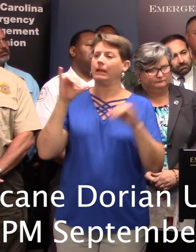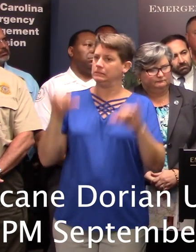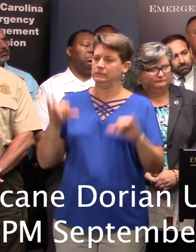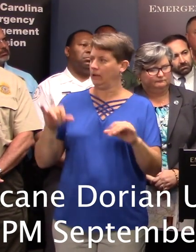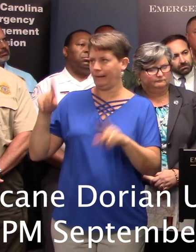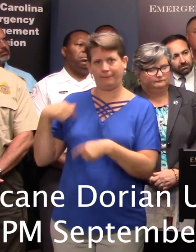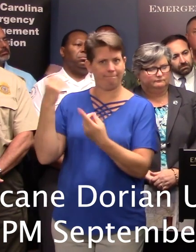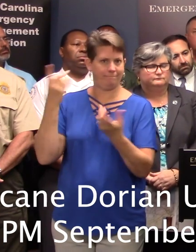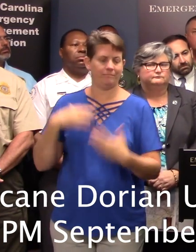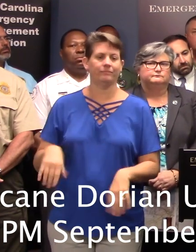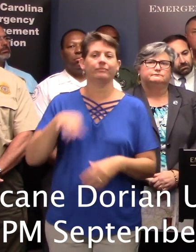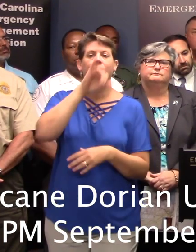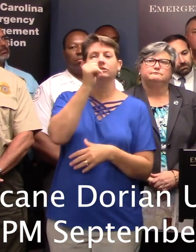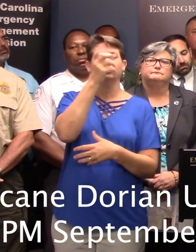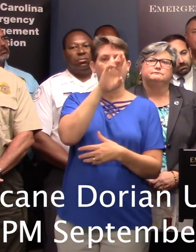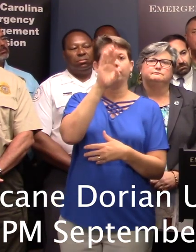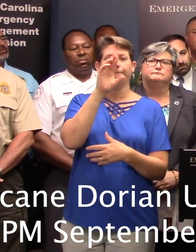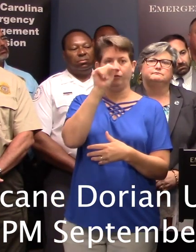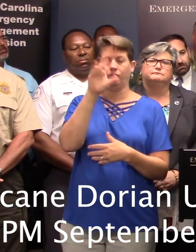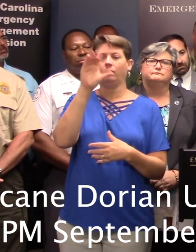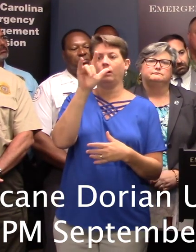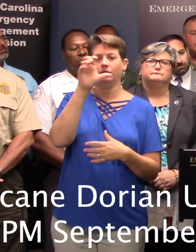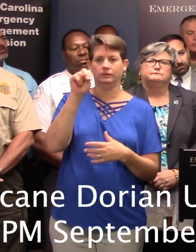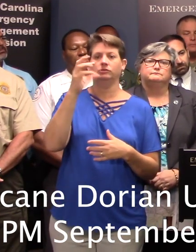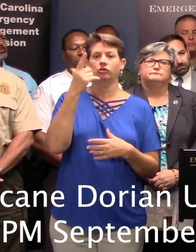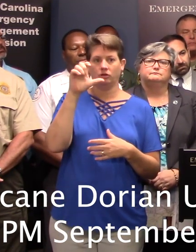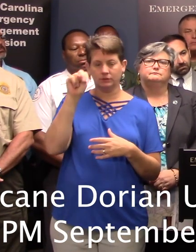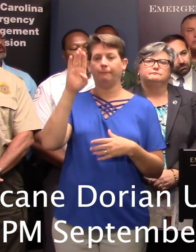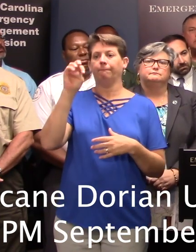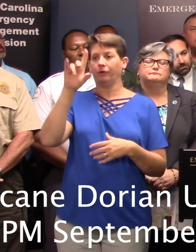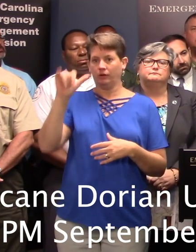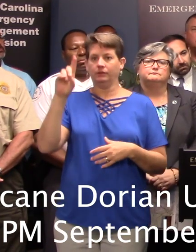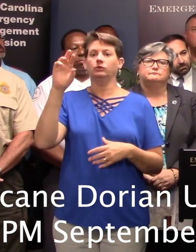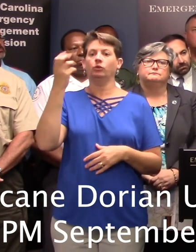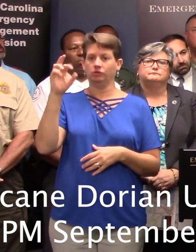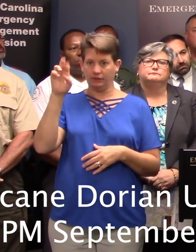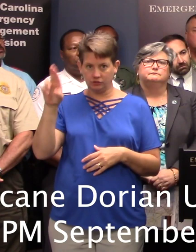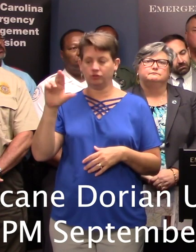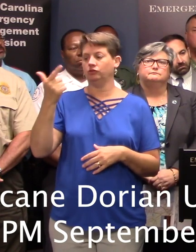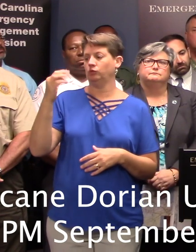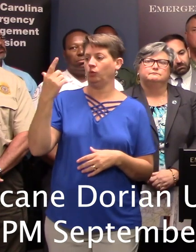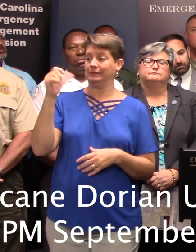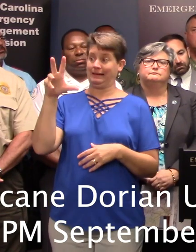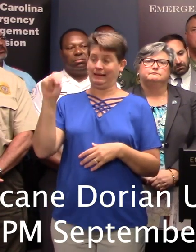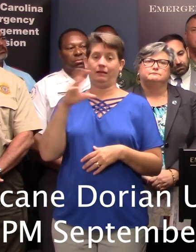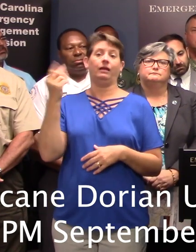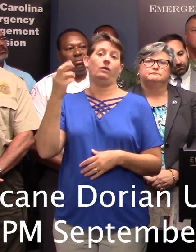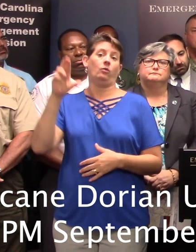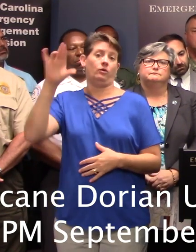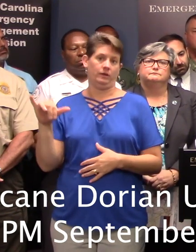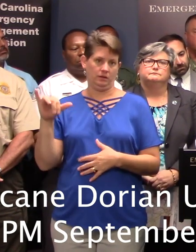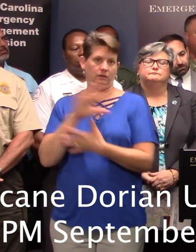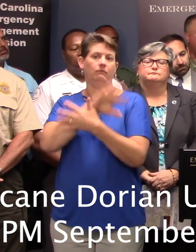same ones as before. Jasper, Beaufort, Colleton, Charleston, Berkeley, Dorchester, Georgetown, and Oree. And